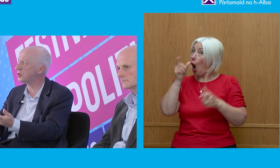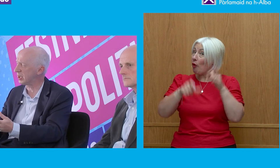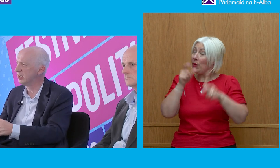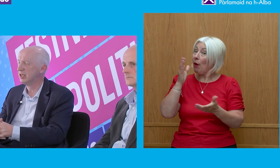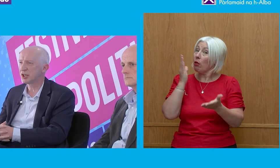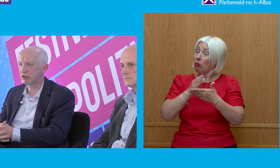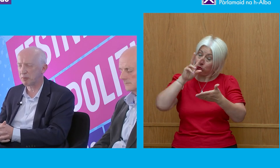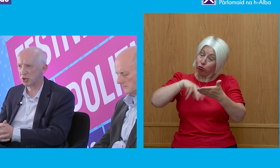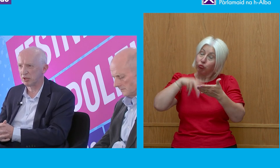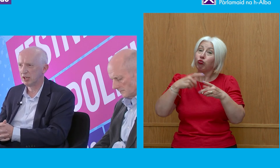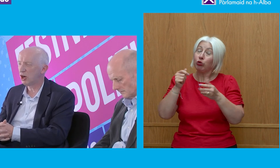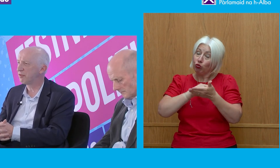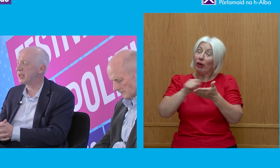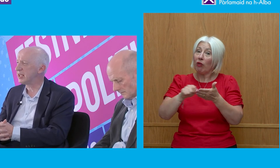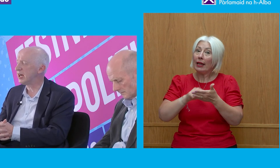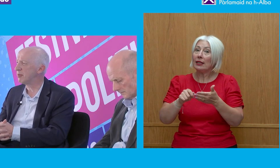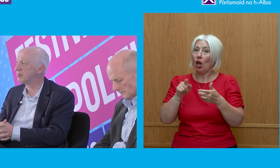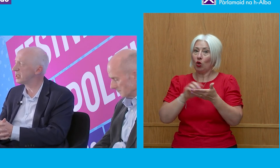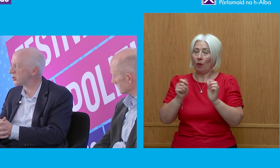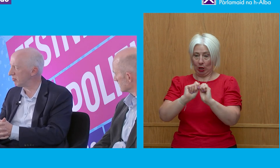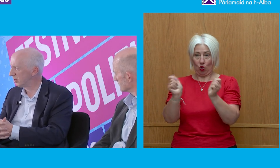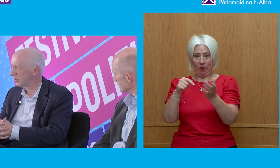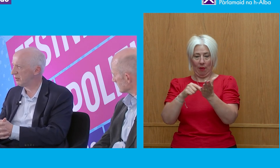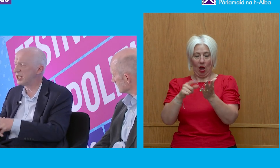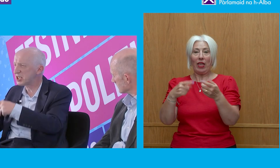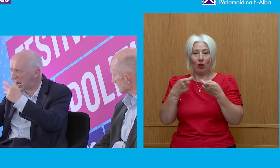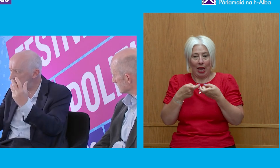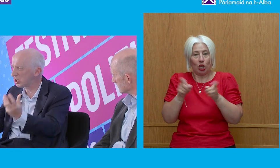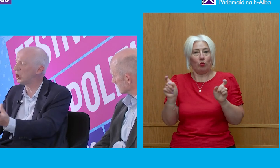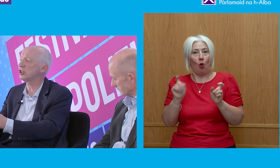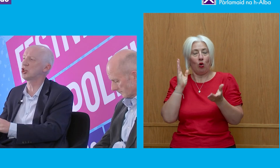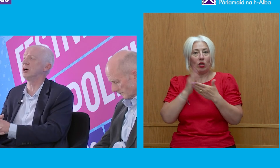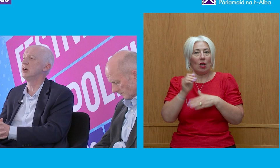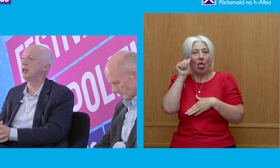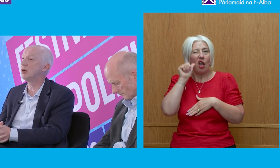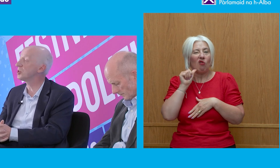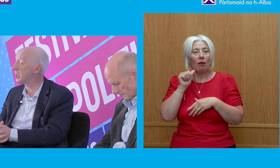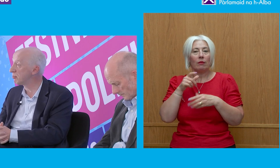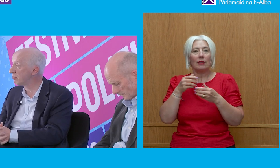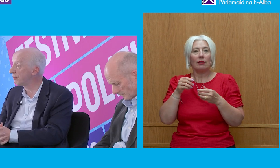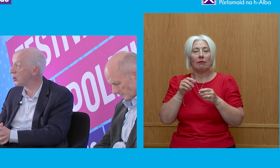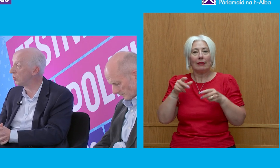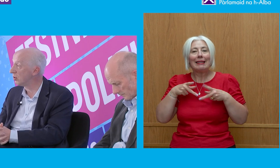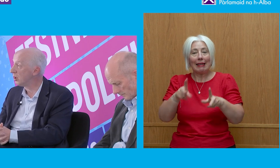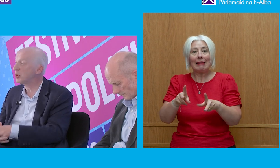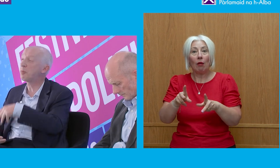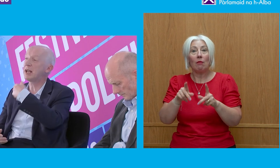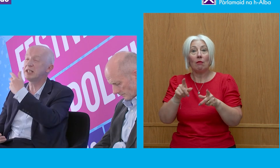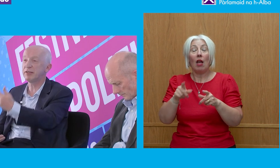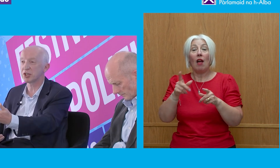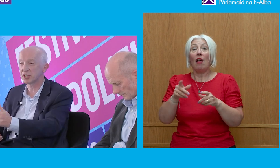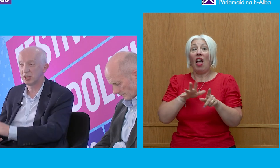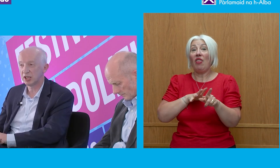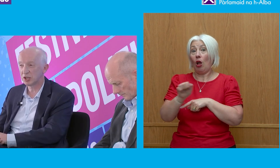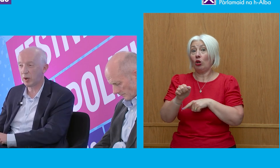in exposing the corruption of the system, of the entire culture, was the Edinburgh Review. But there were